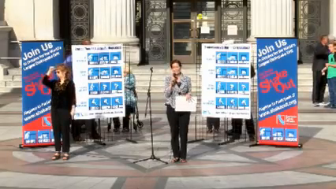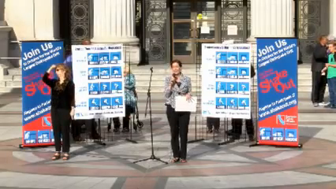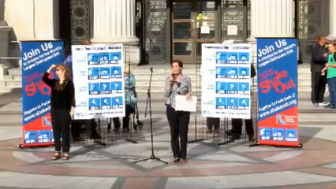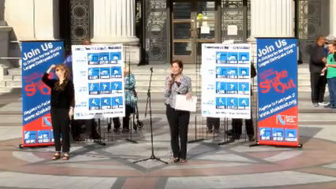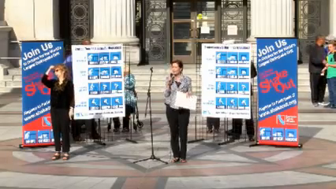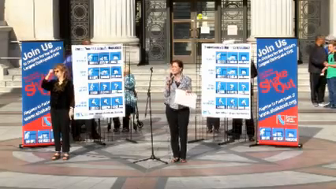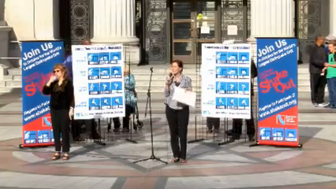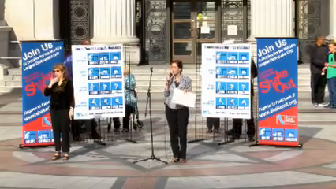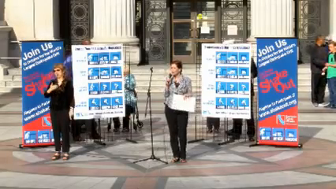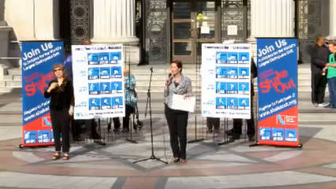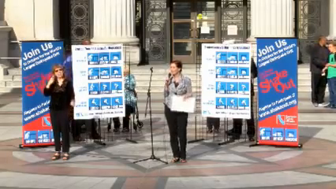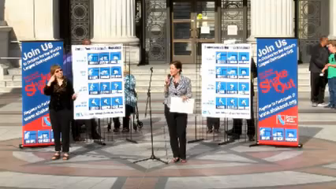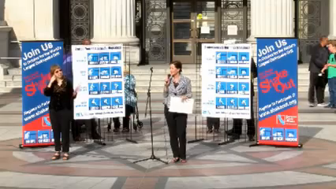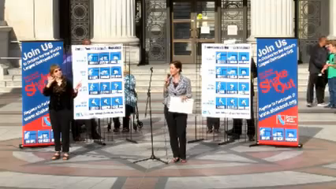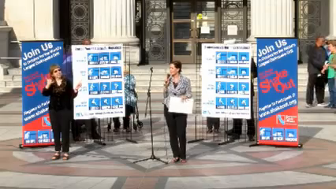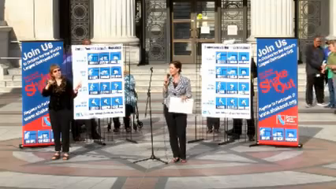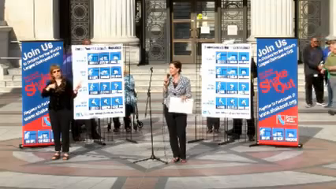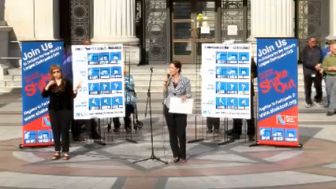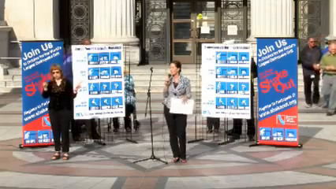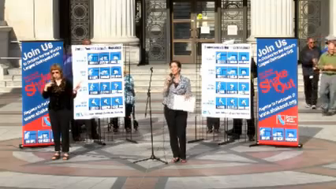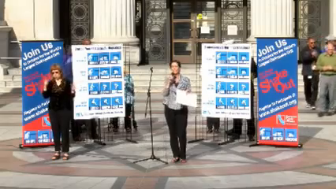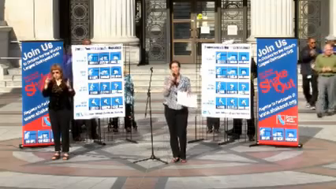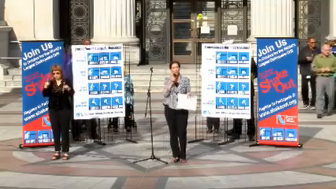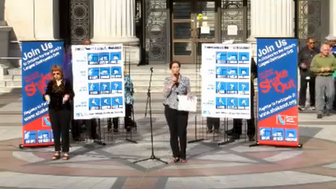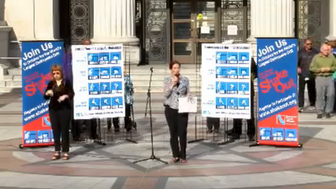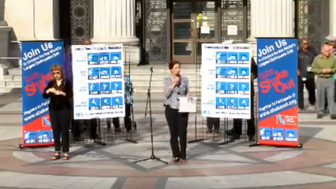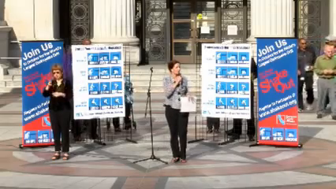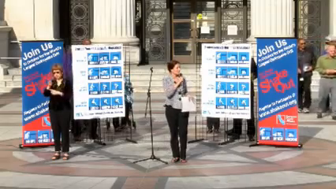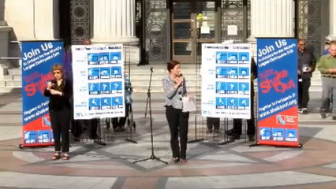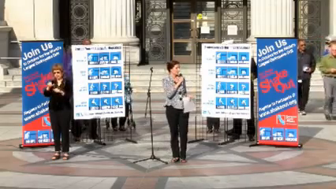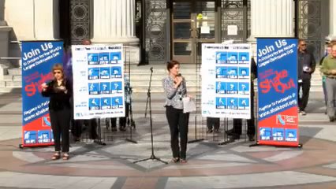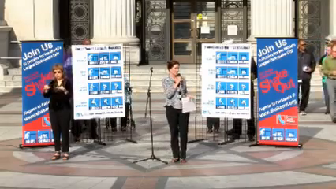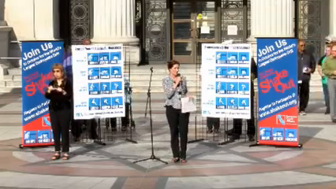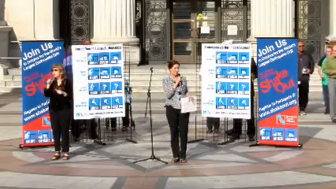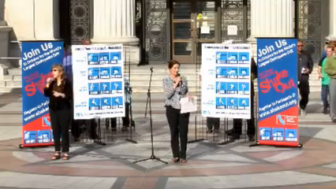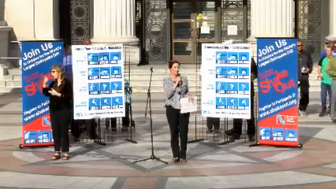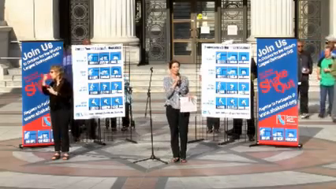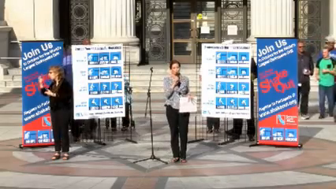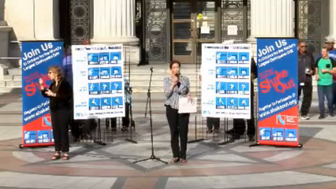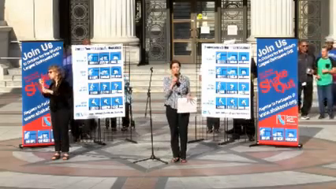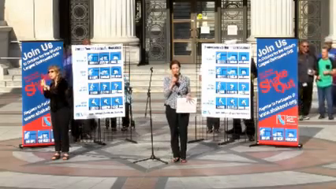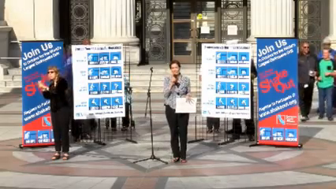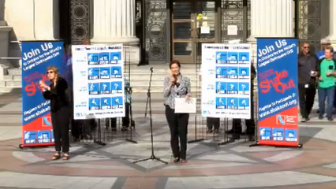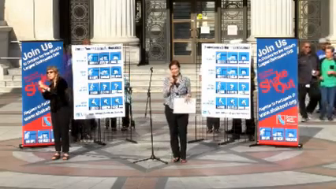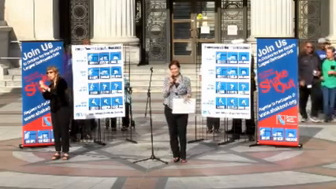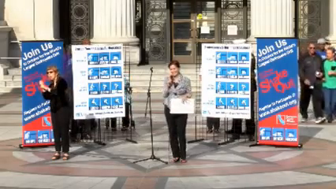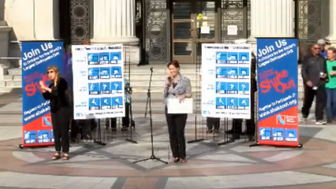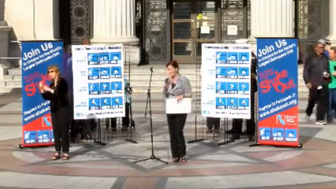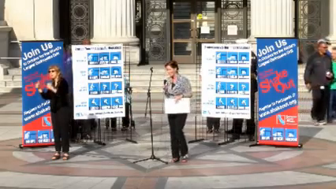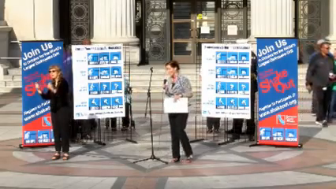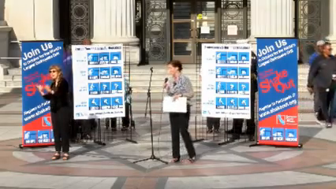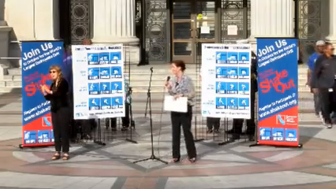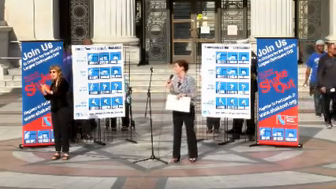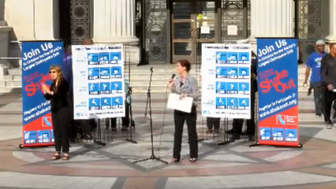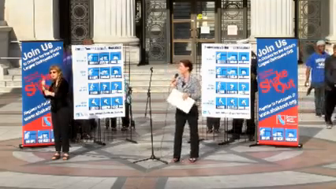well I think I was the only person in the Bay Area not watching the baseball game when Loma Prieta hit